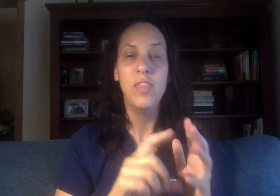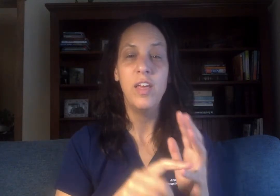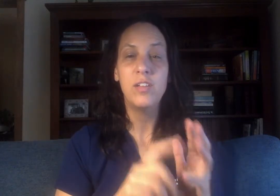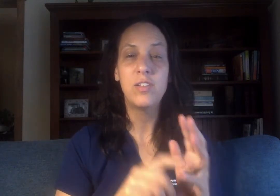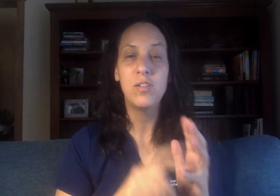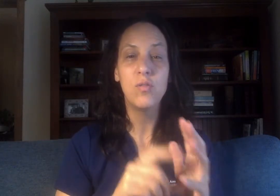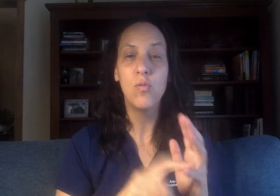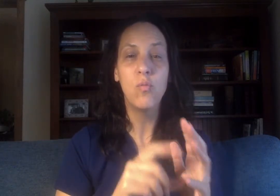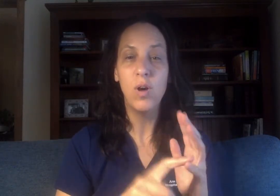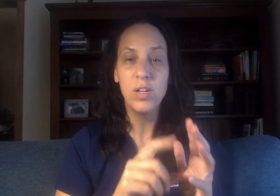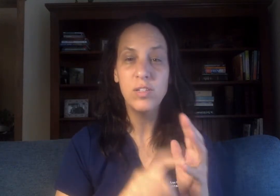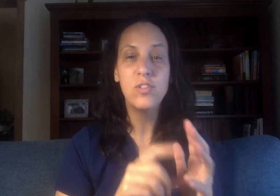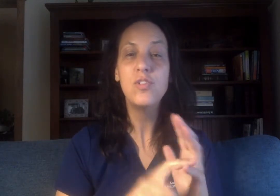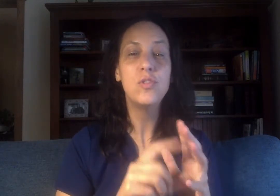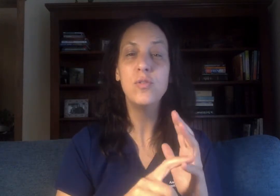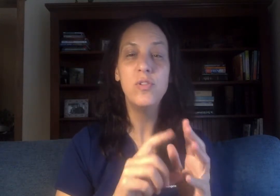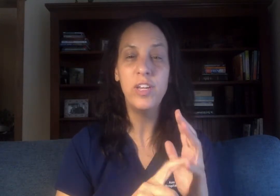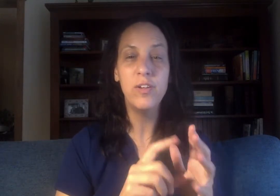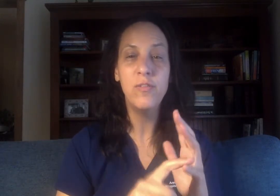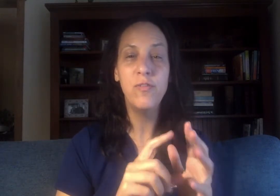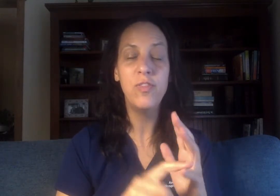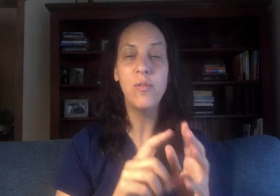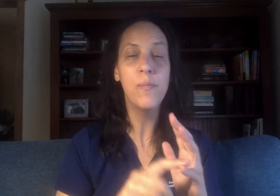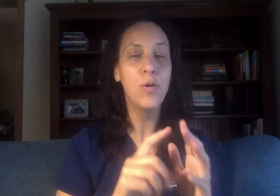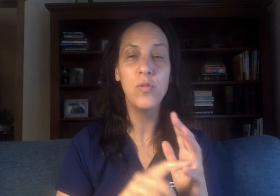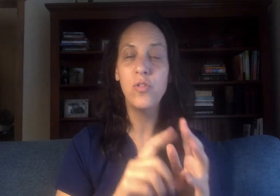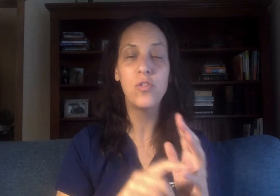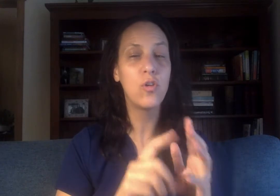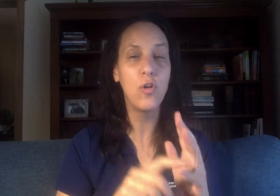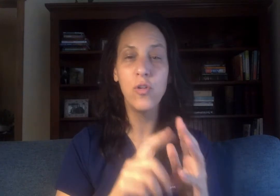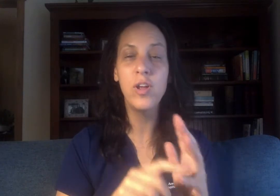That wants to give. The most current.